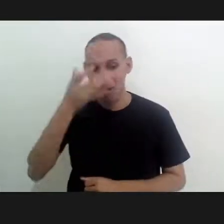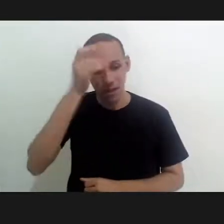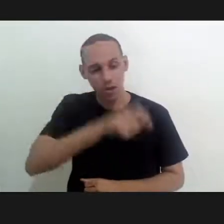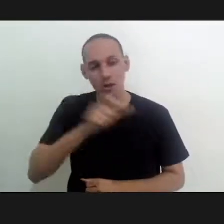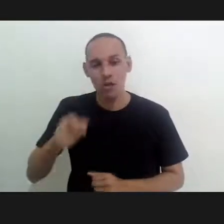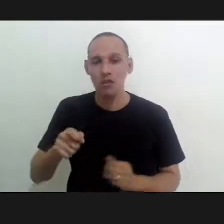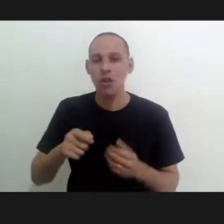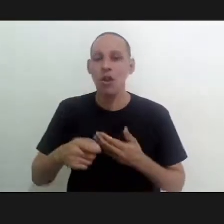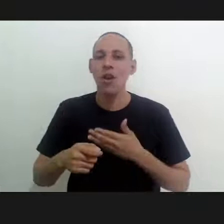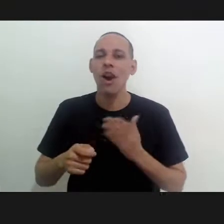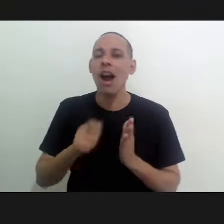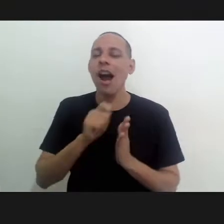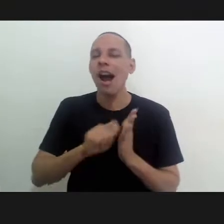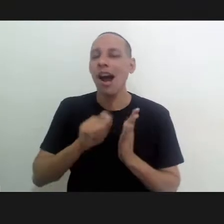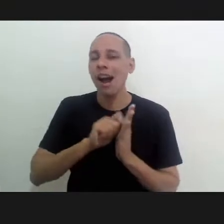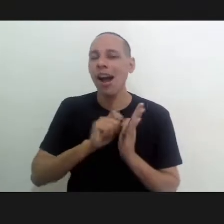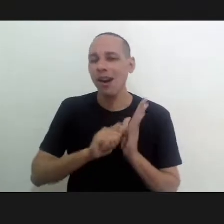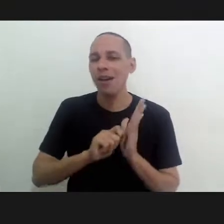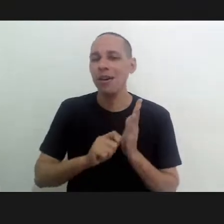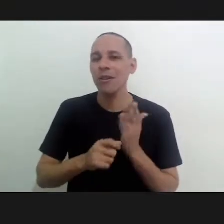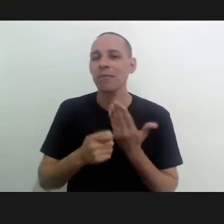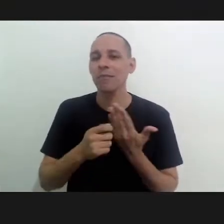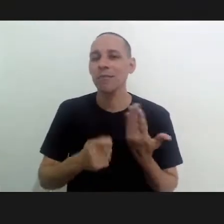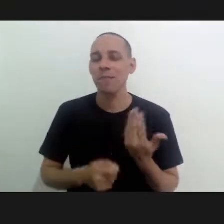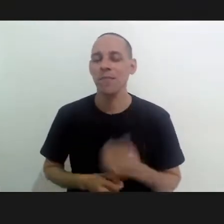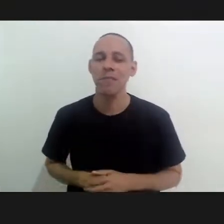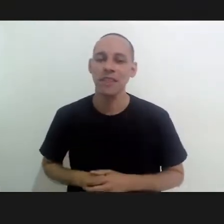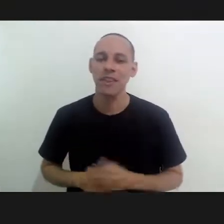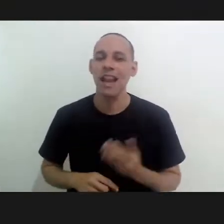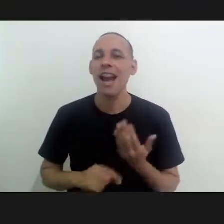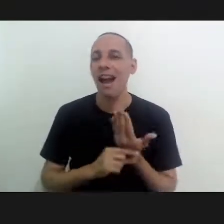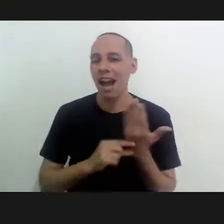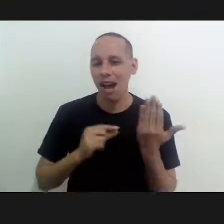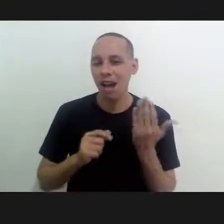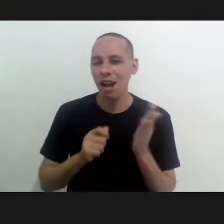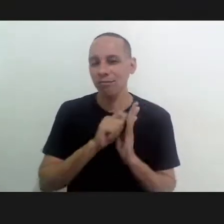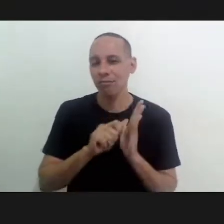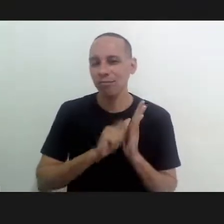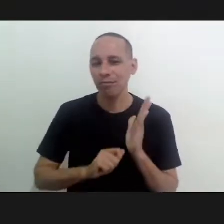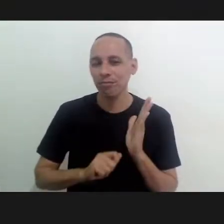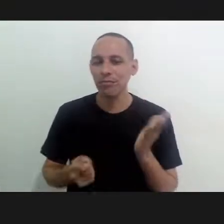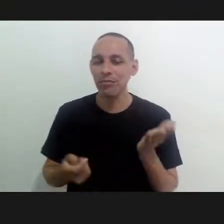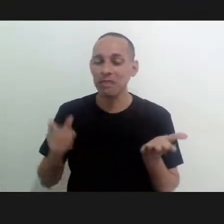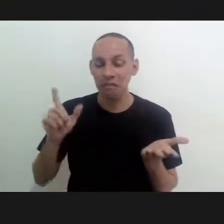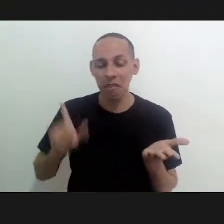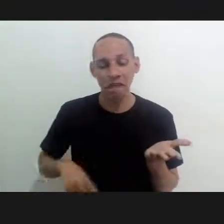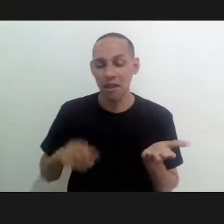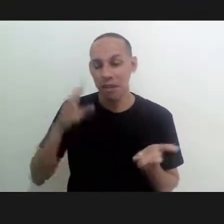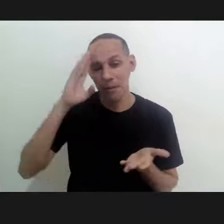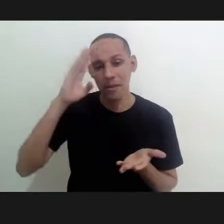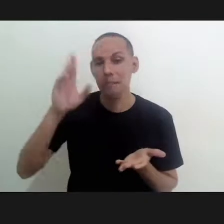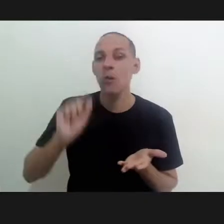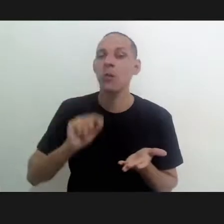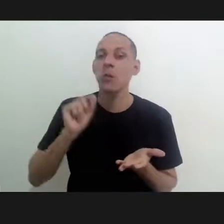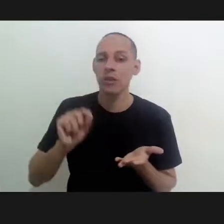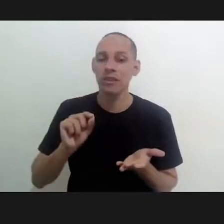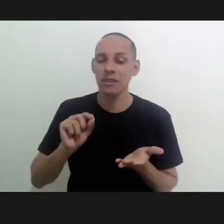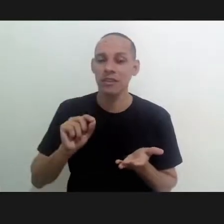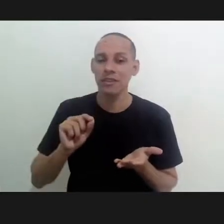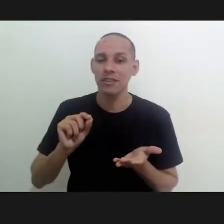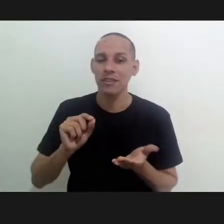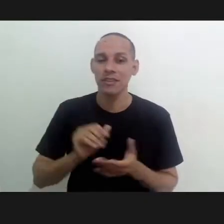wish to do so as most of the publish of the authors in the memoria's are majority